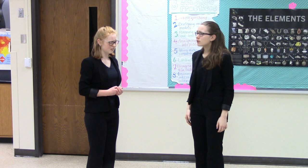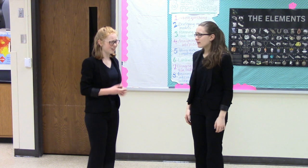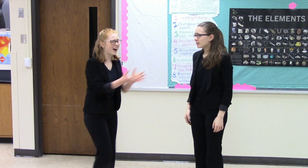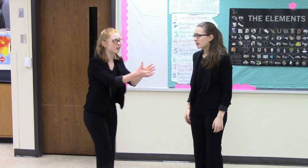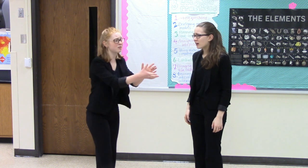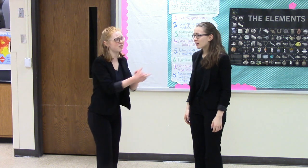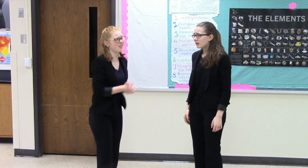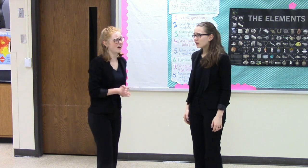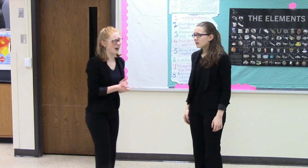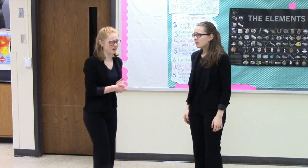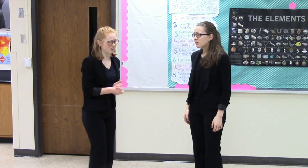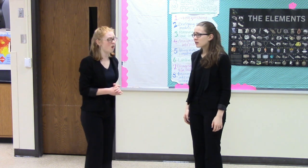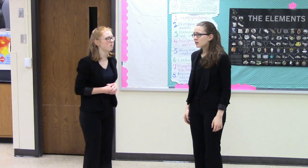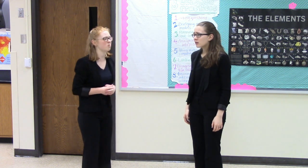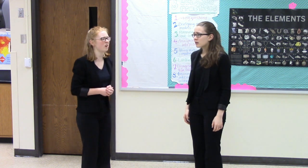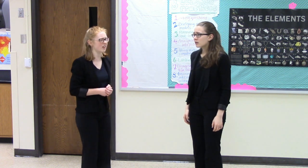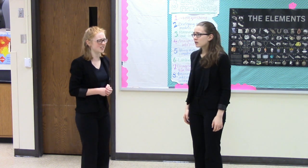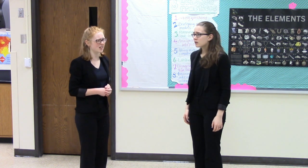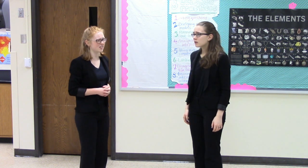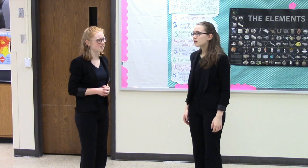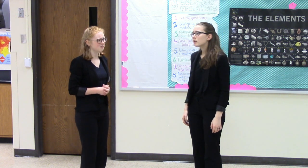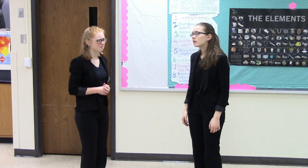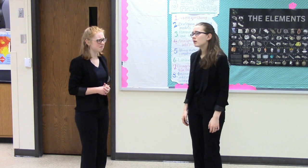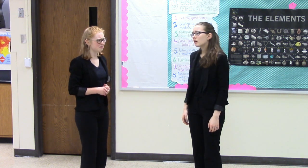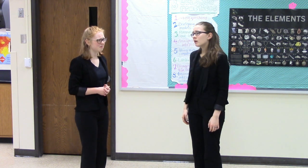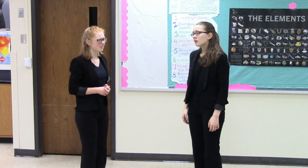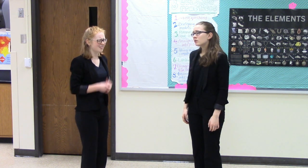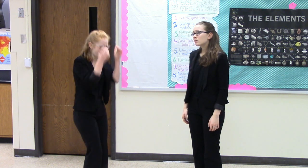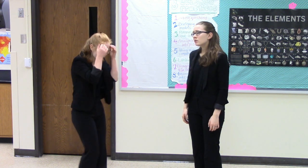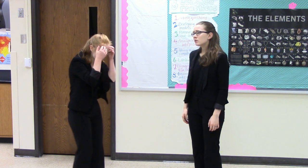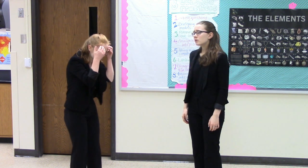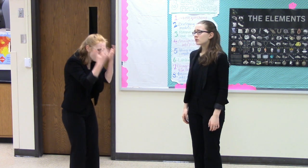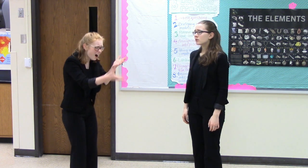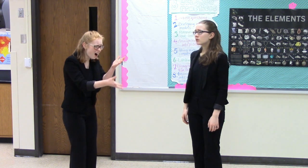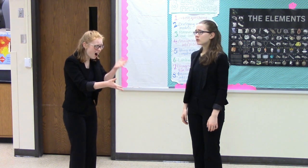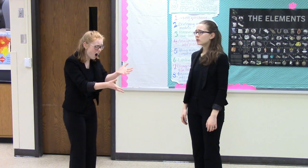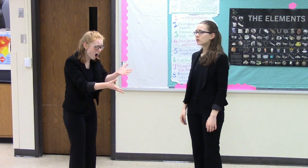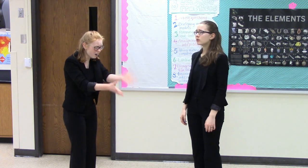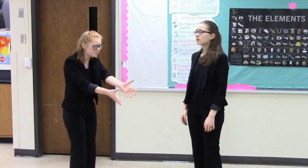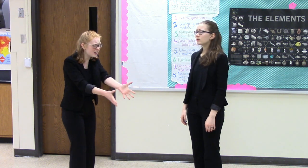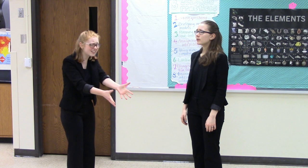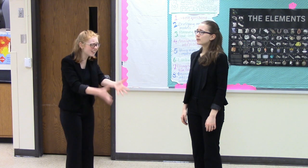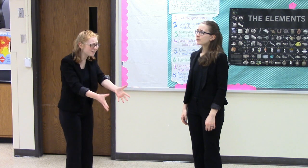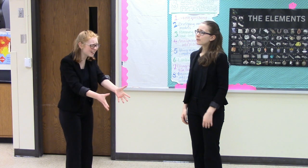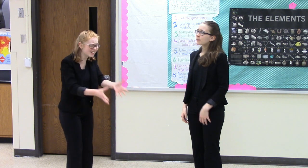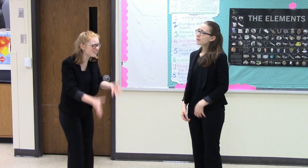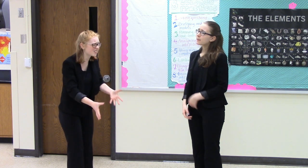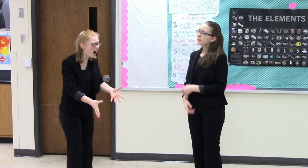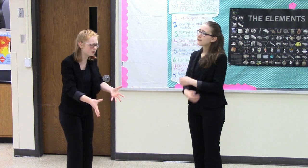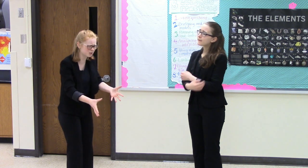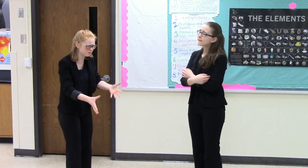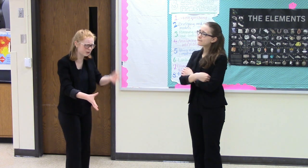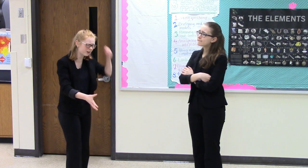I couldn't figure out how to get home from work last night. God, I've been living in this house for,